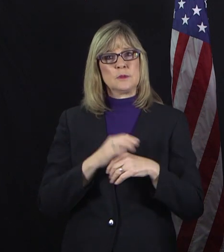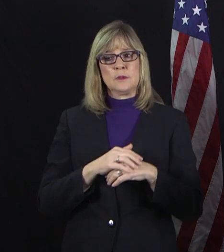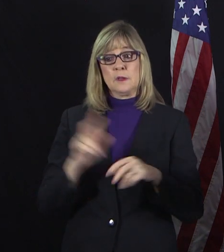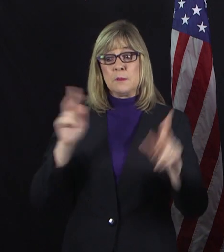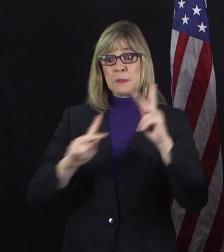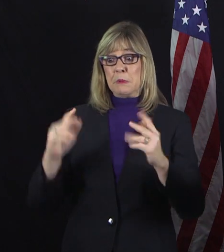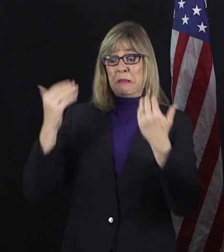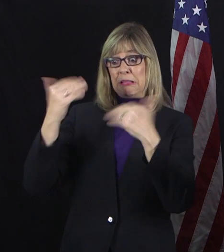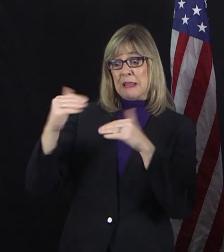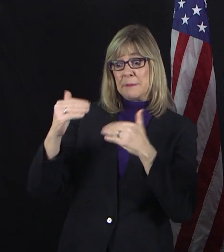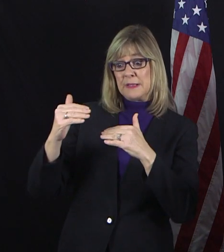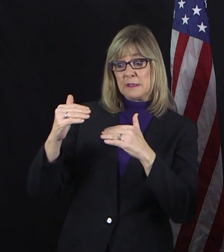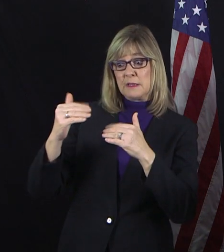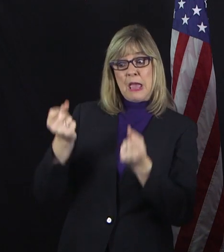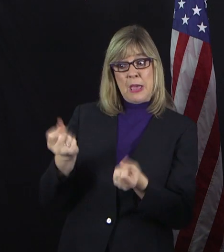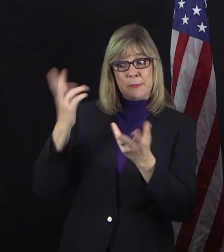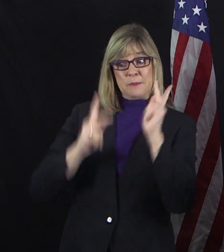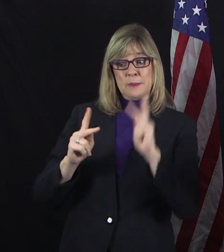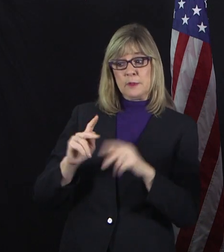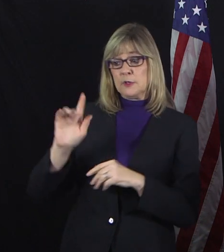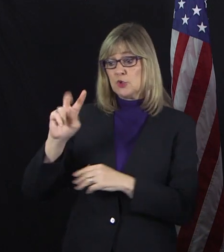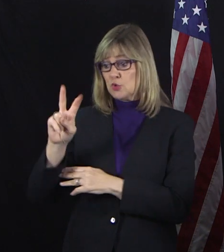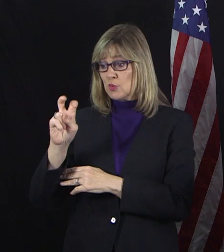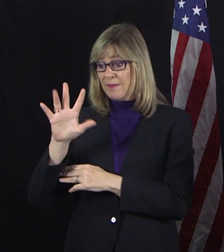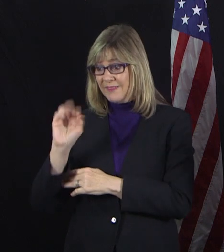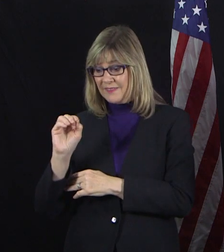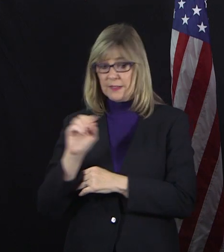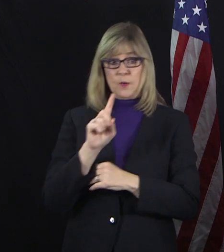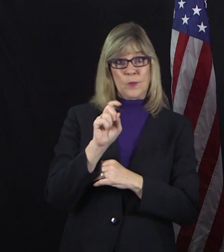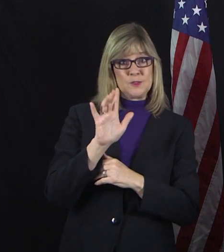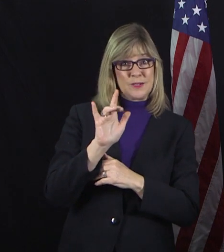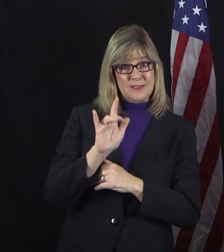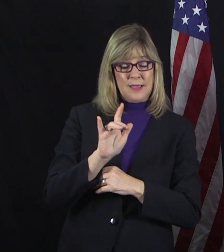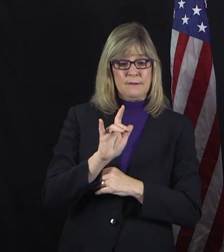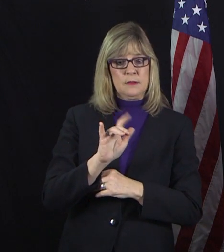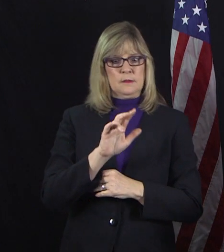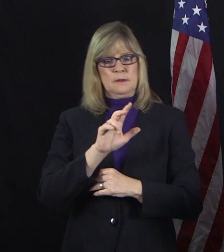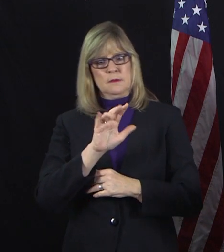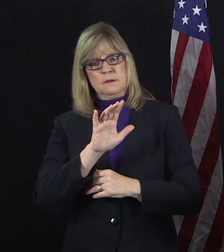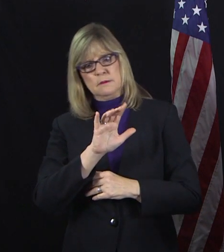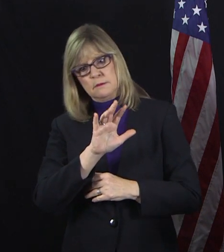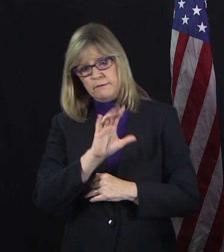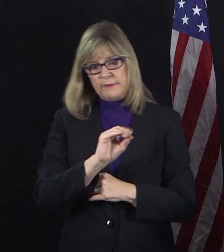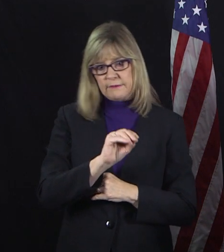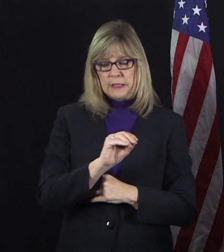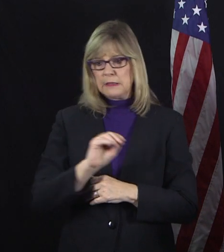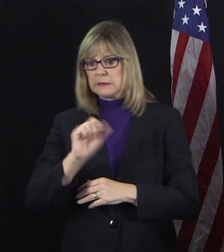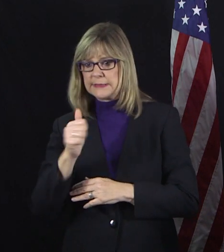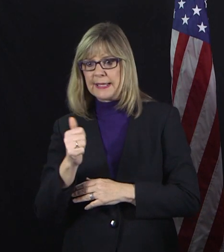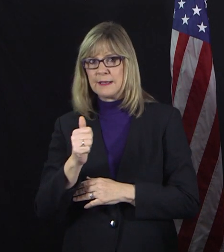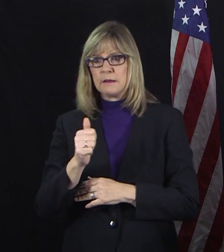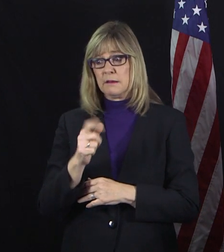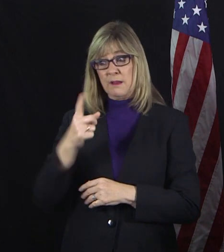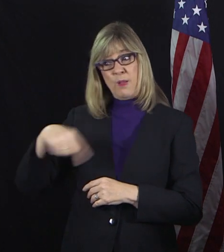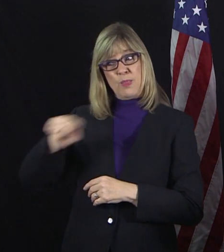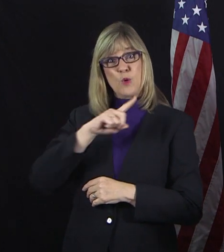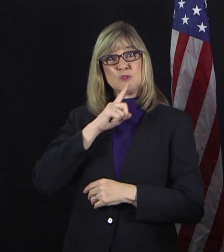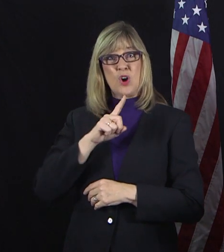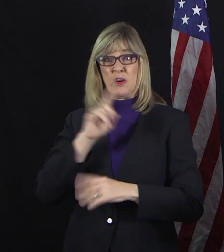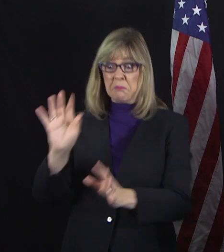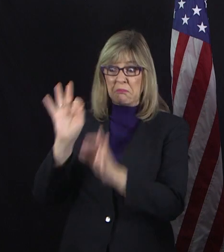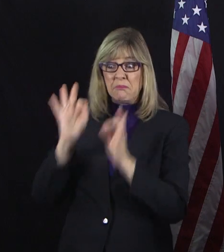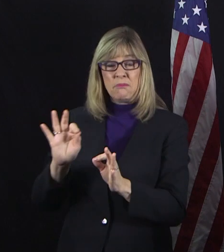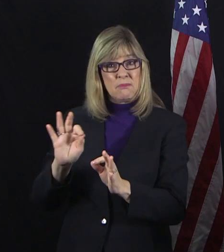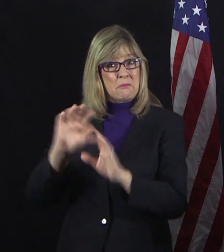At first it was 250, then it was 125, it was 50, it was 10. You know none of these were ever magic numbers. The truth of the matter is